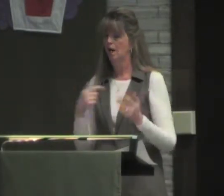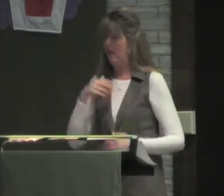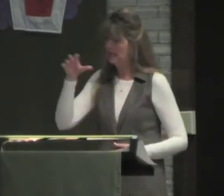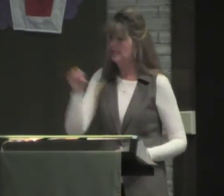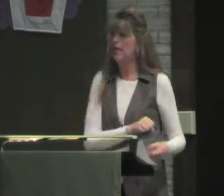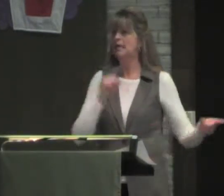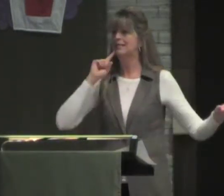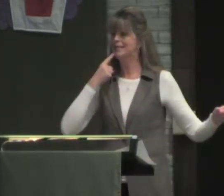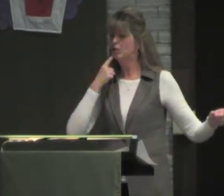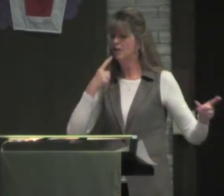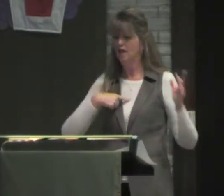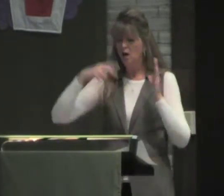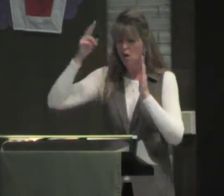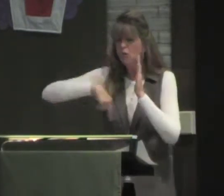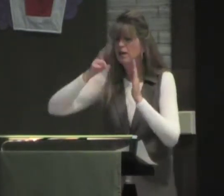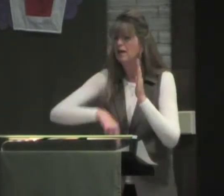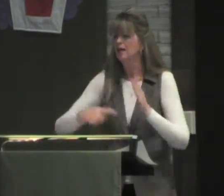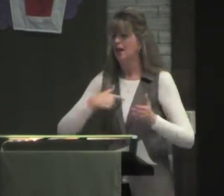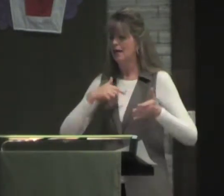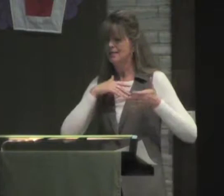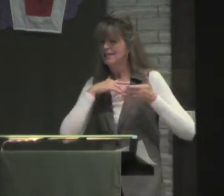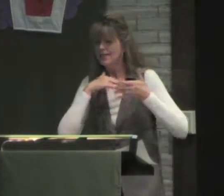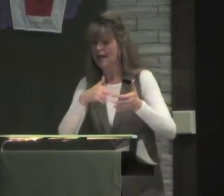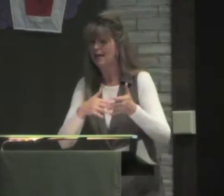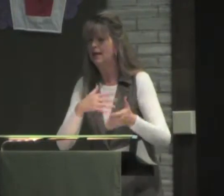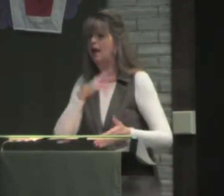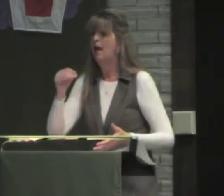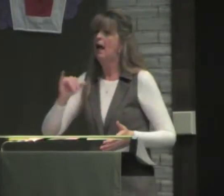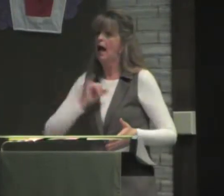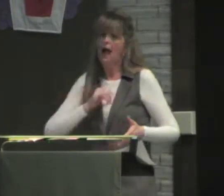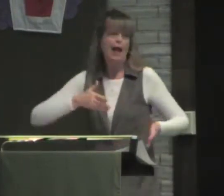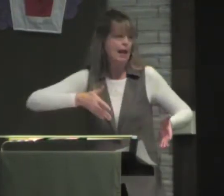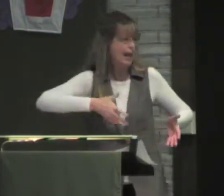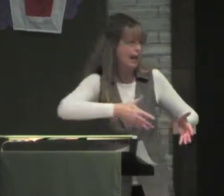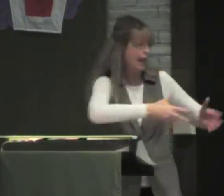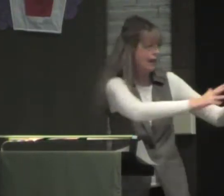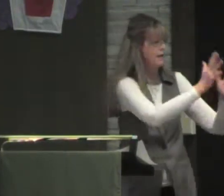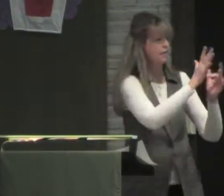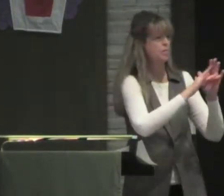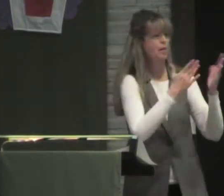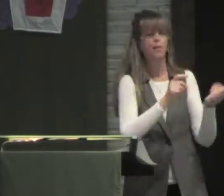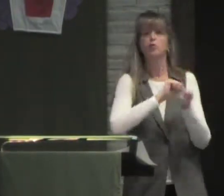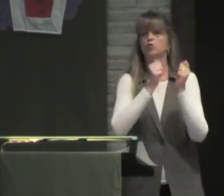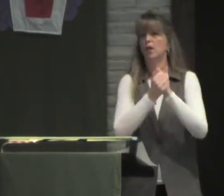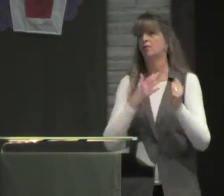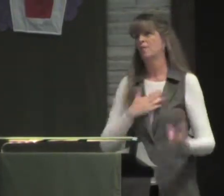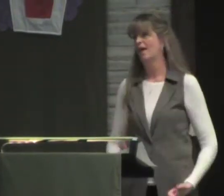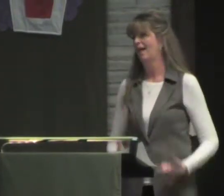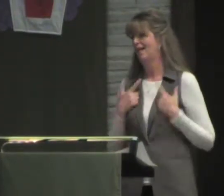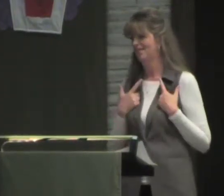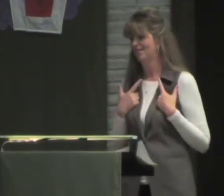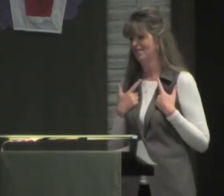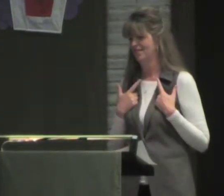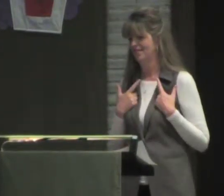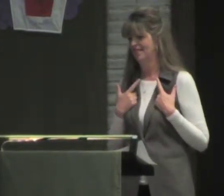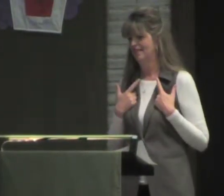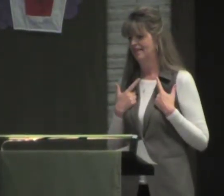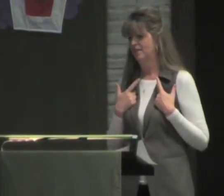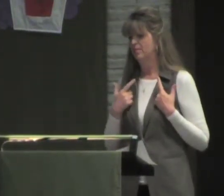it. I cherish it. I believe in the Bible and I take it seriously. I read it. I study it. I allow the Bible to